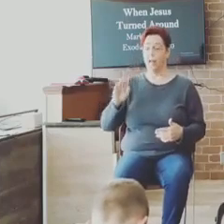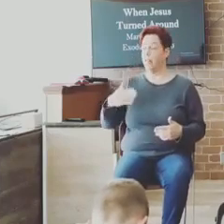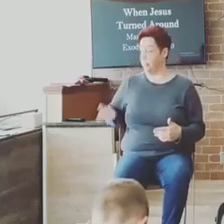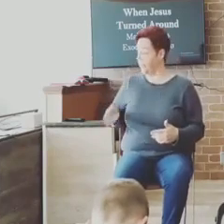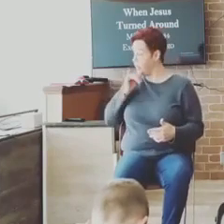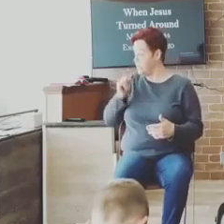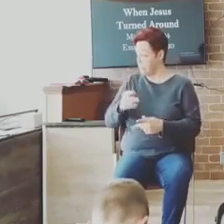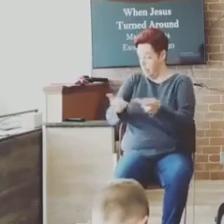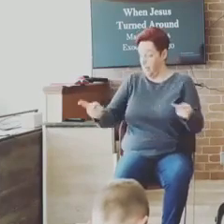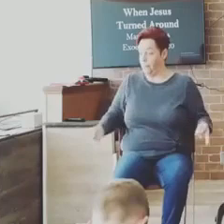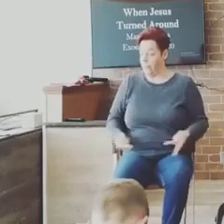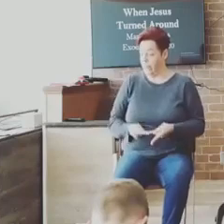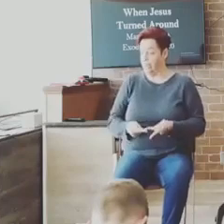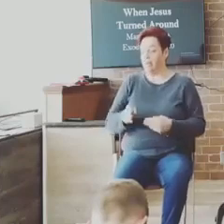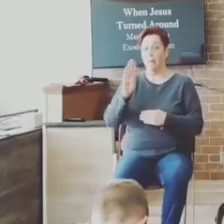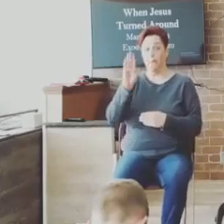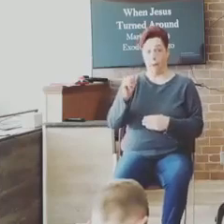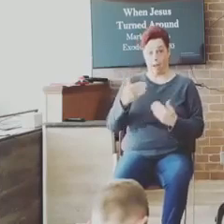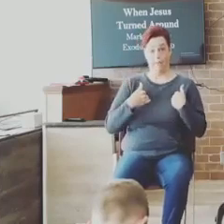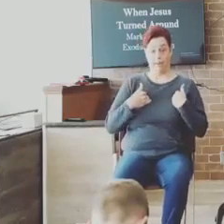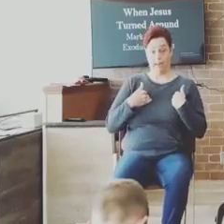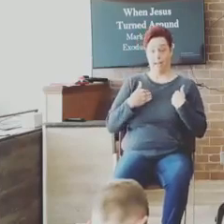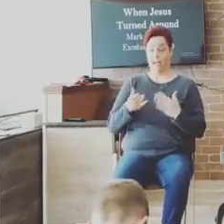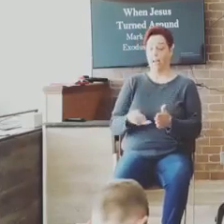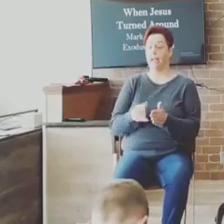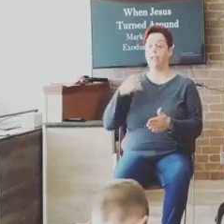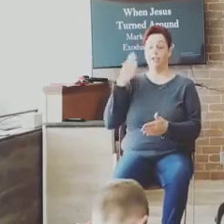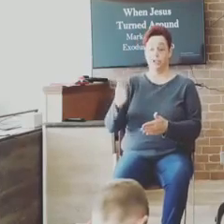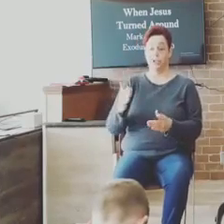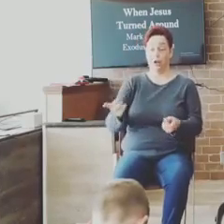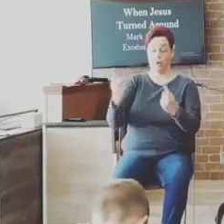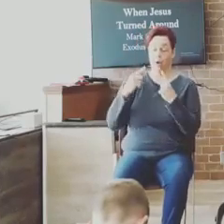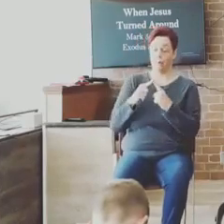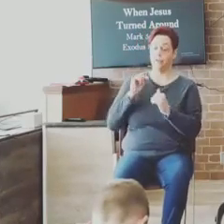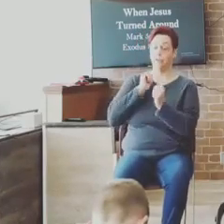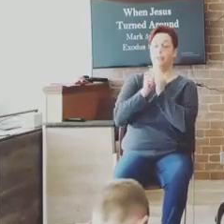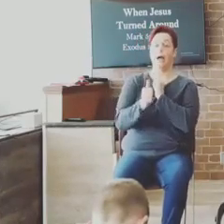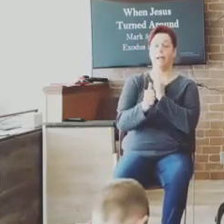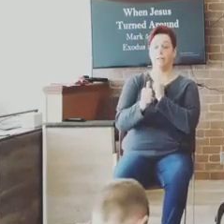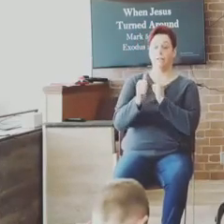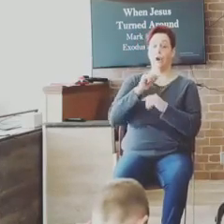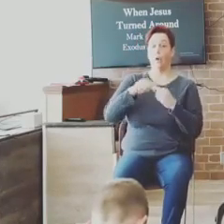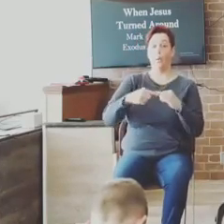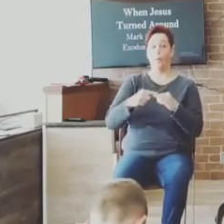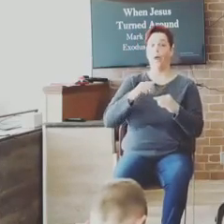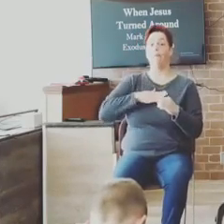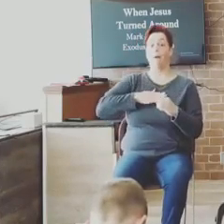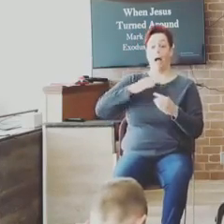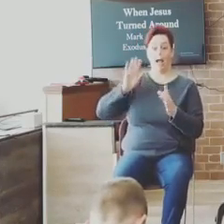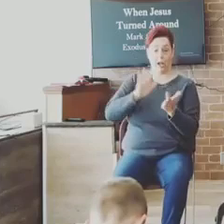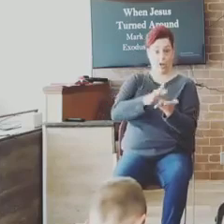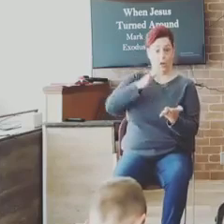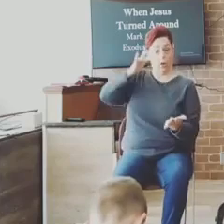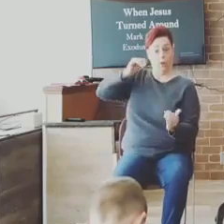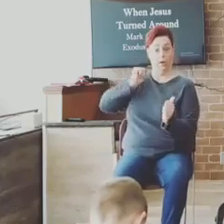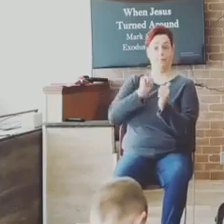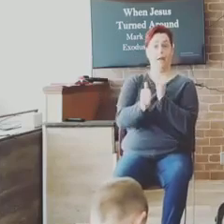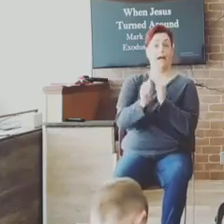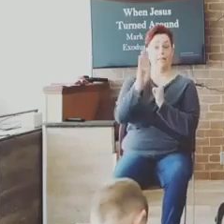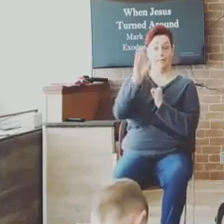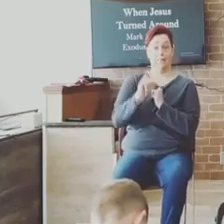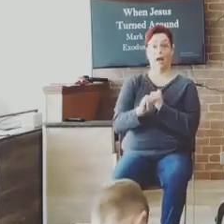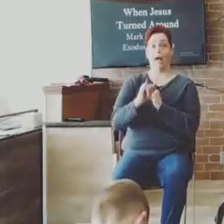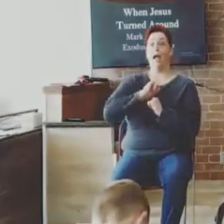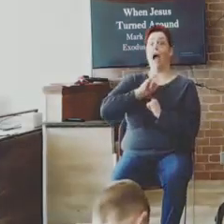rock. And there shall come to pass, while my glory passeth by, that I will put thee in a cleft of the